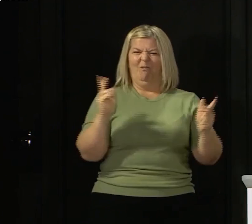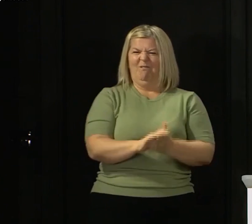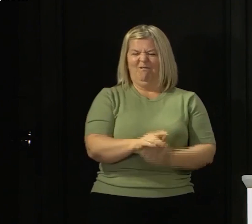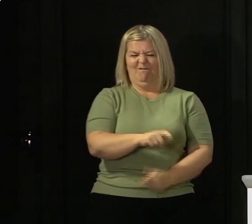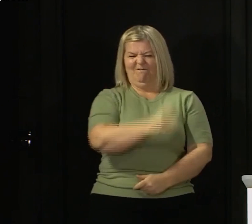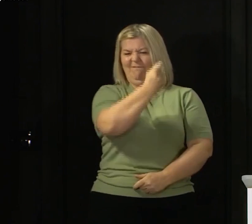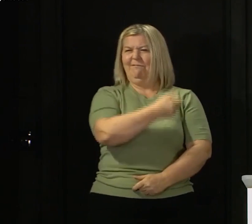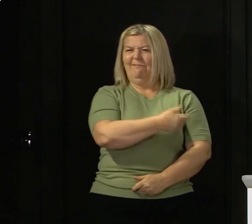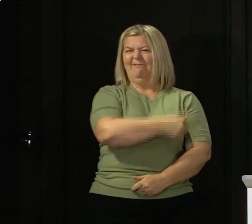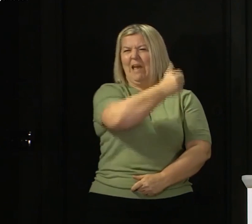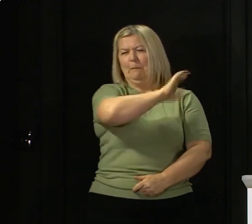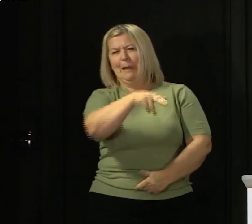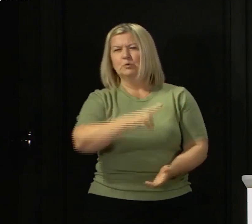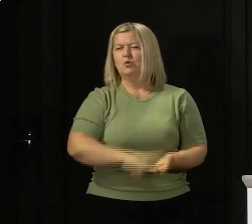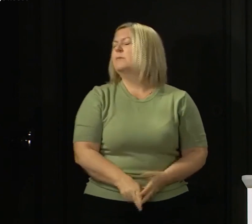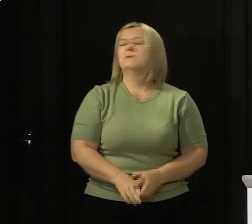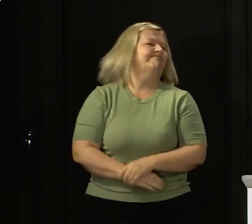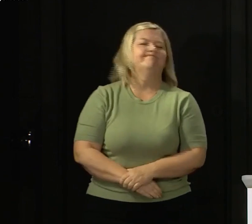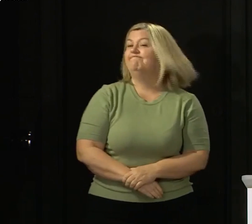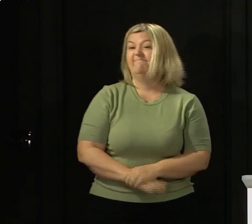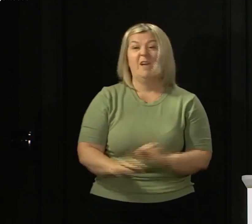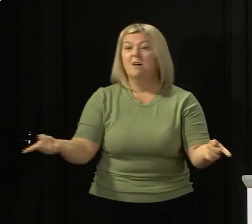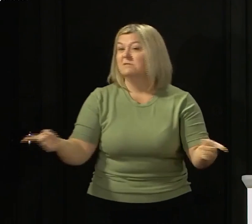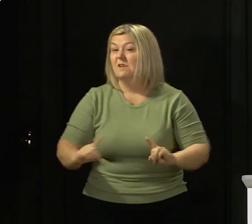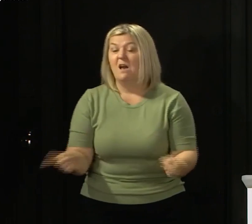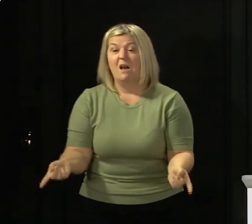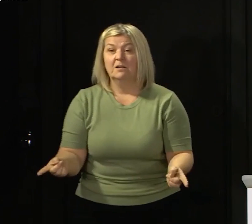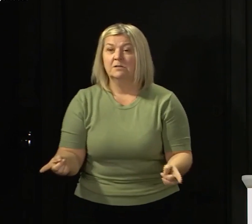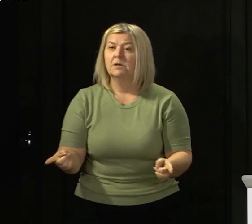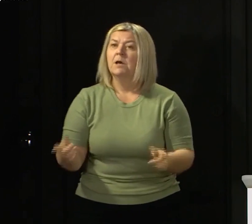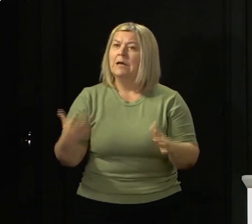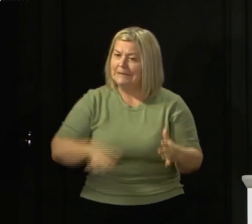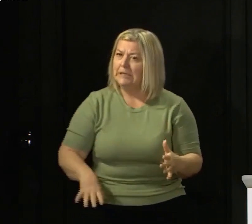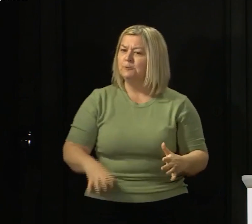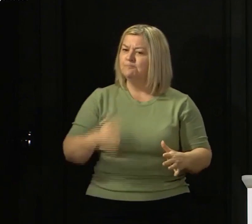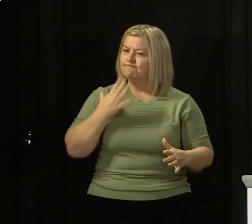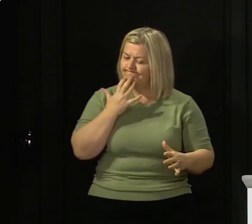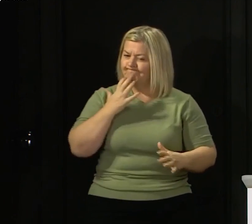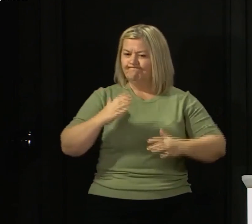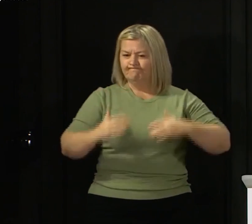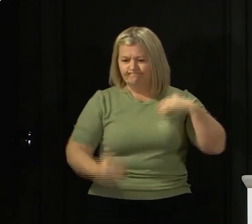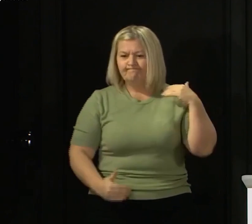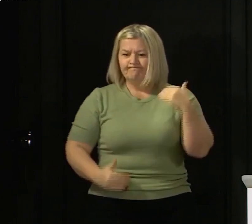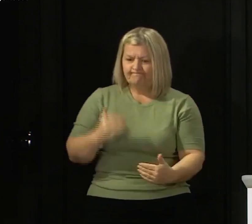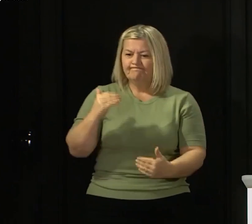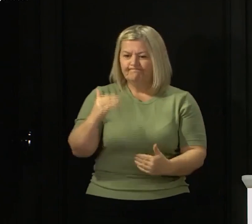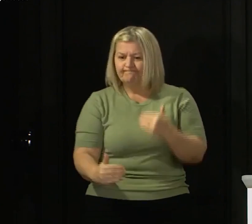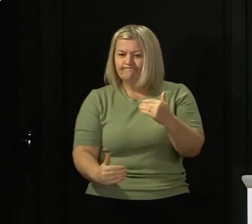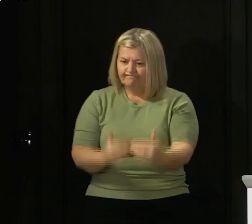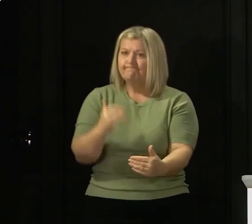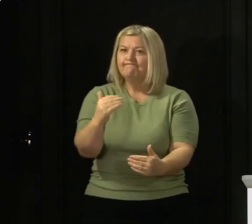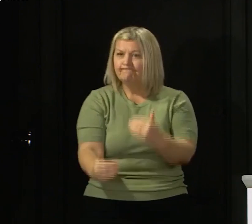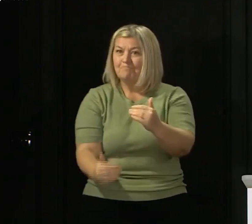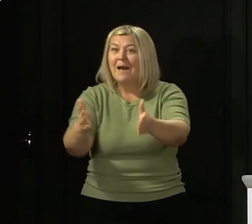Our steps when we take them will need to be careful, gradual, incremental and probably quite small